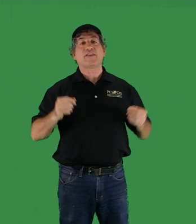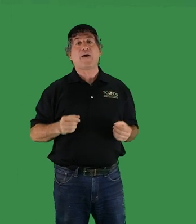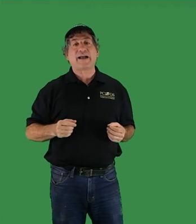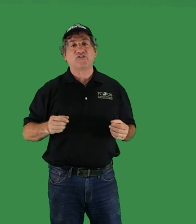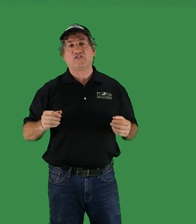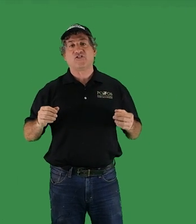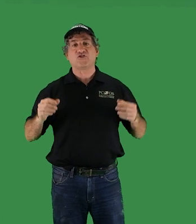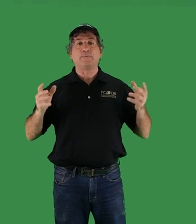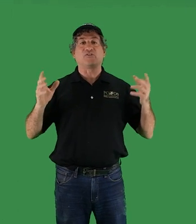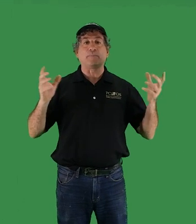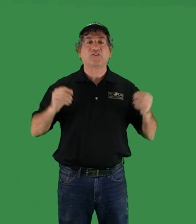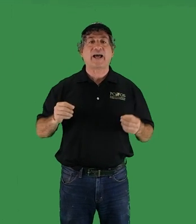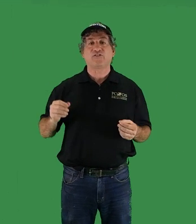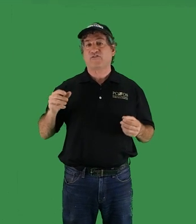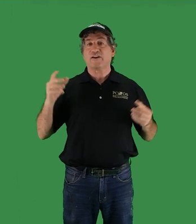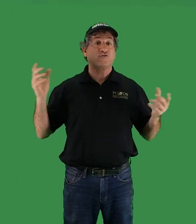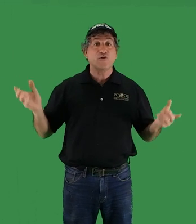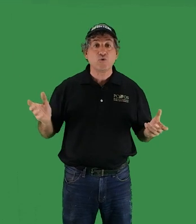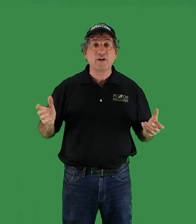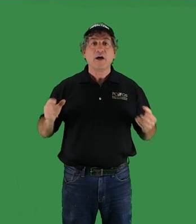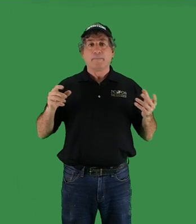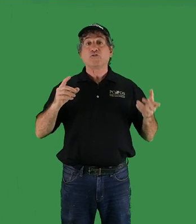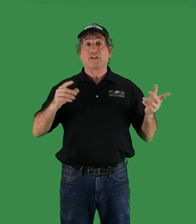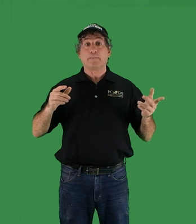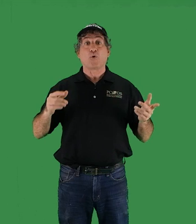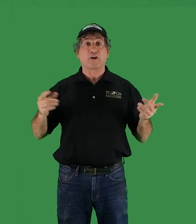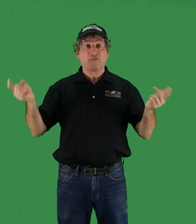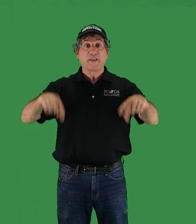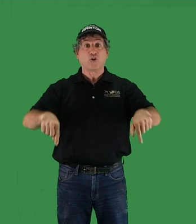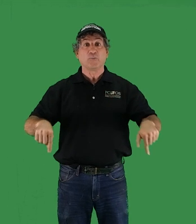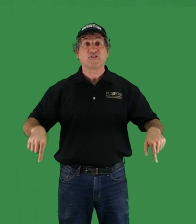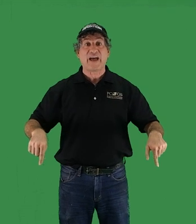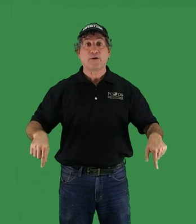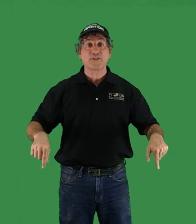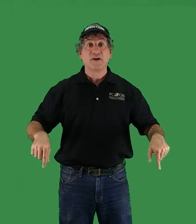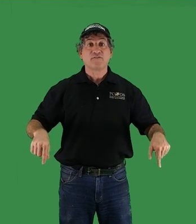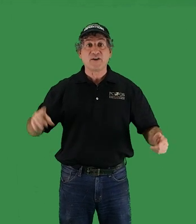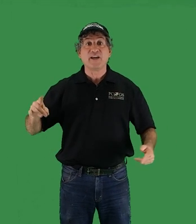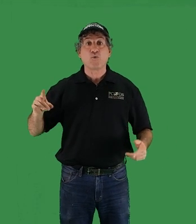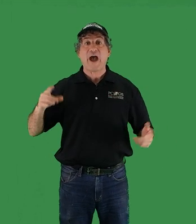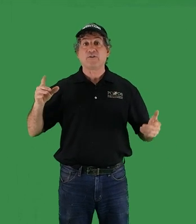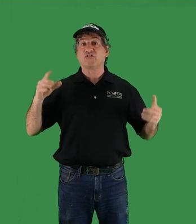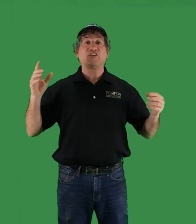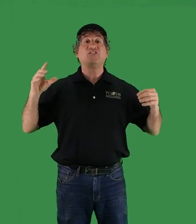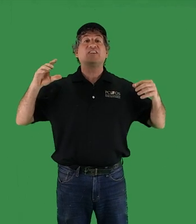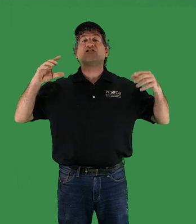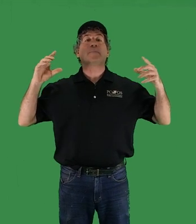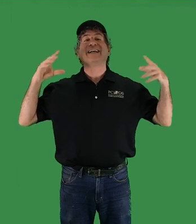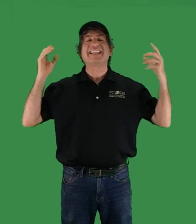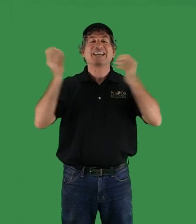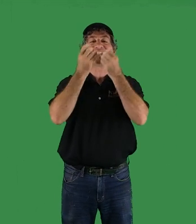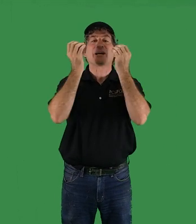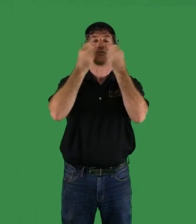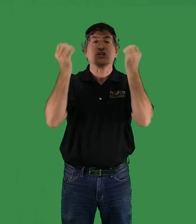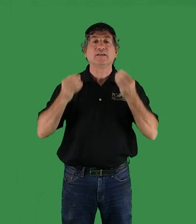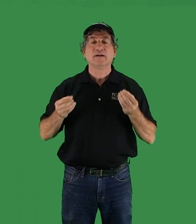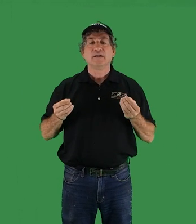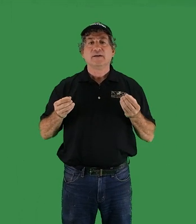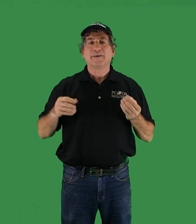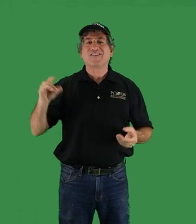their access to cheap subsidized fresh food, mostly imported from the global south, for year-round season-independent consumption because